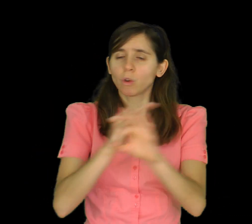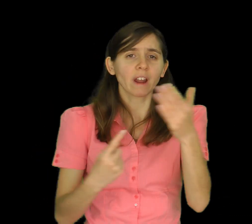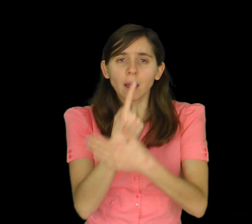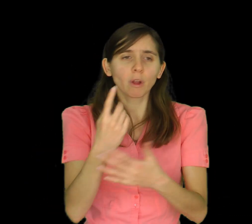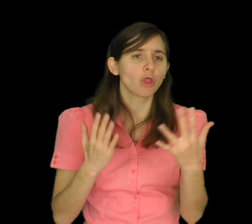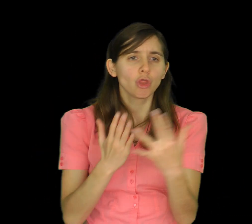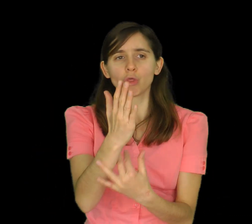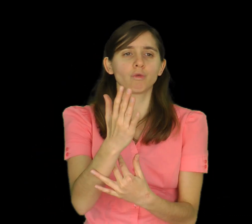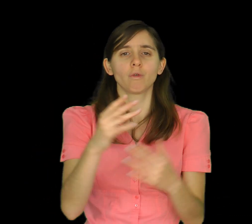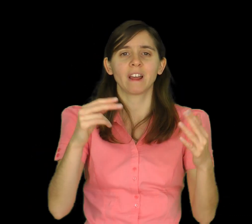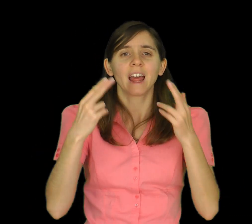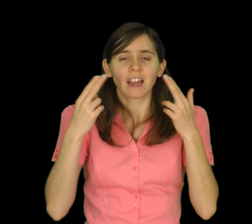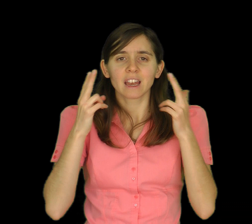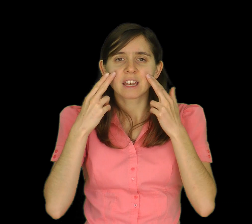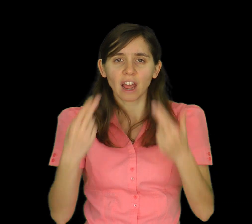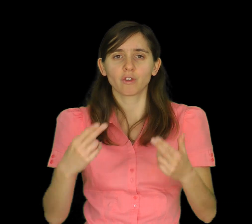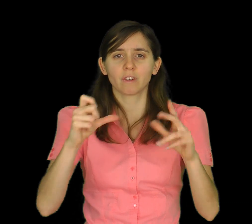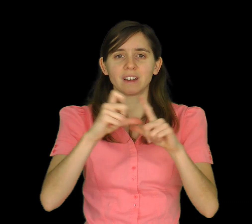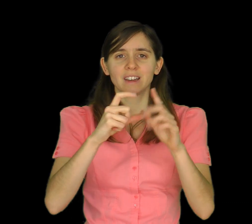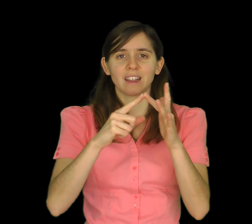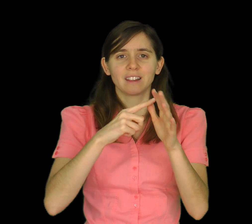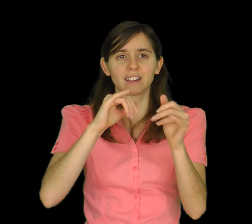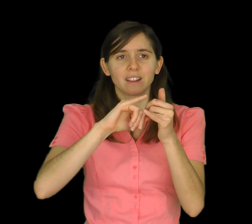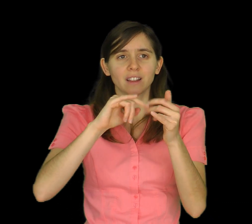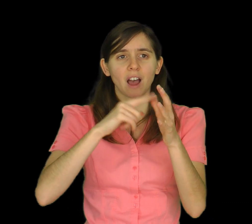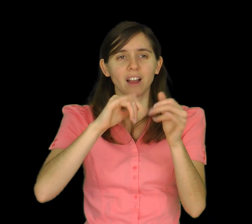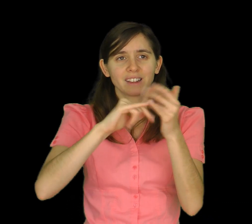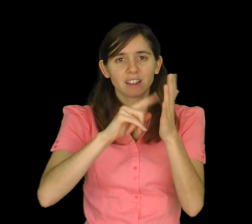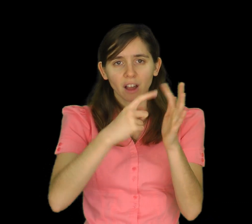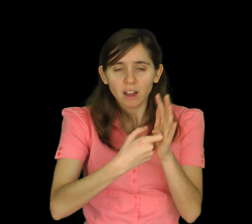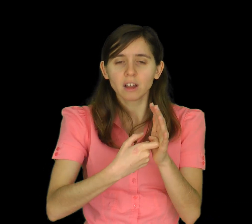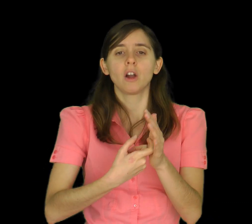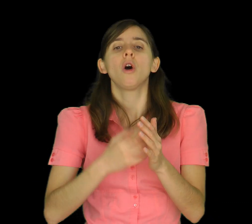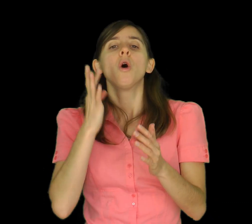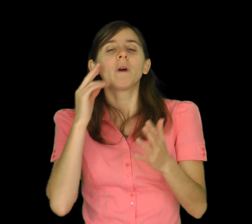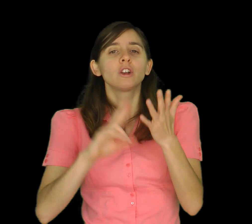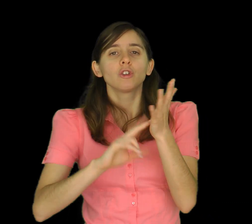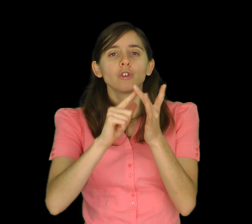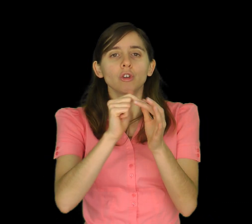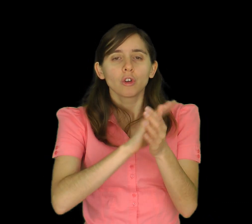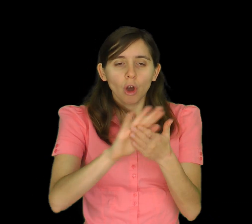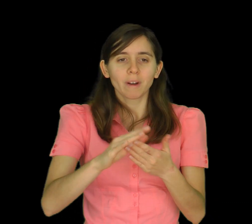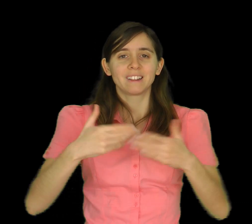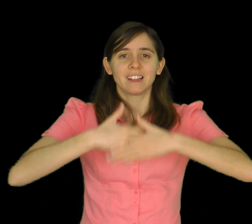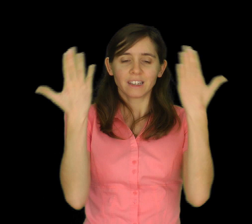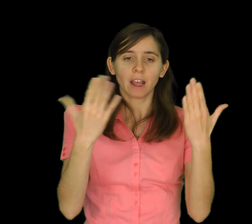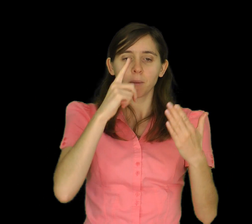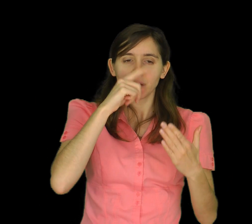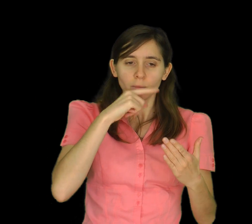spoke about the flood in Noah's day and said the people were eating and drinking and marrying and giving in marriage, and while they were doing that, the flood came. Jesus